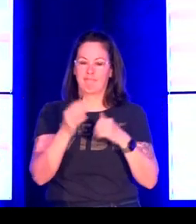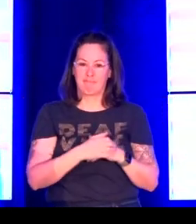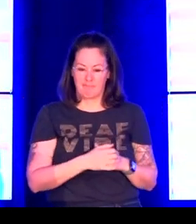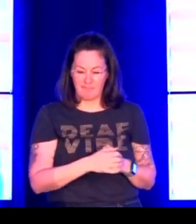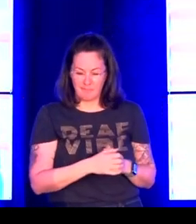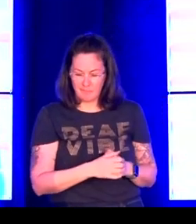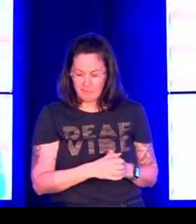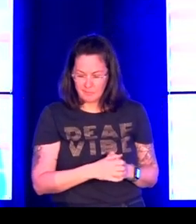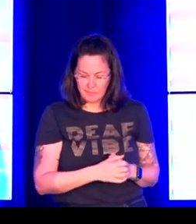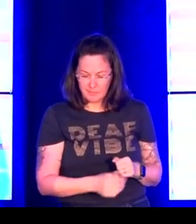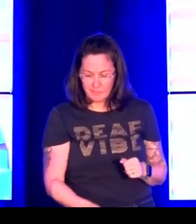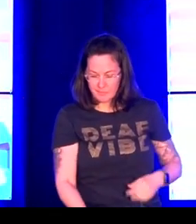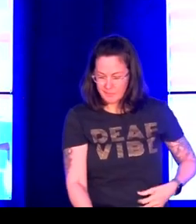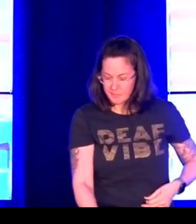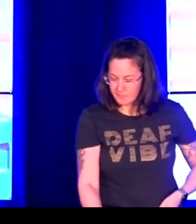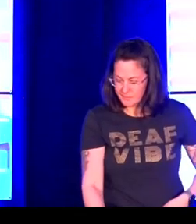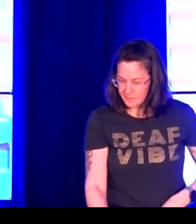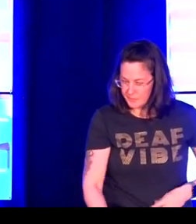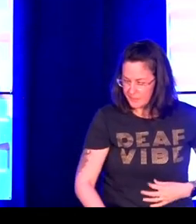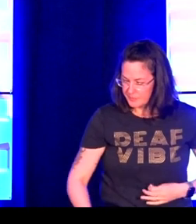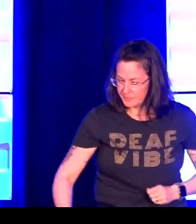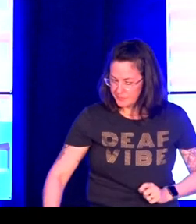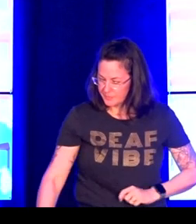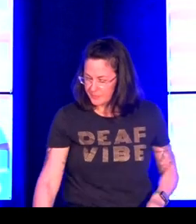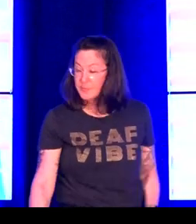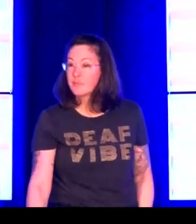they can use these resources in the way that they see fit